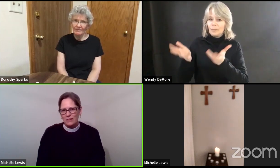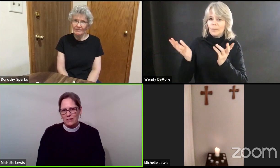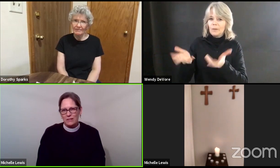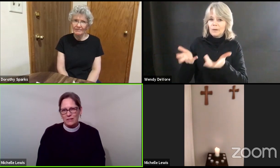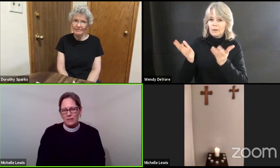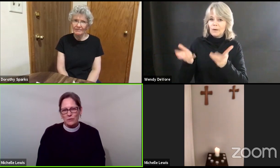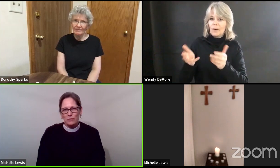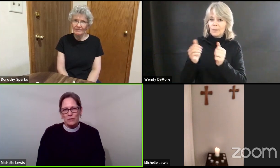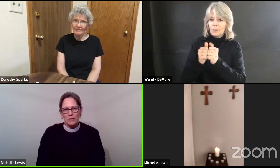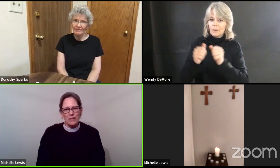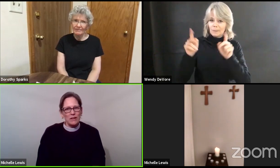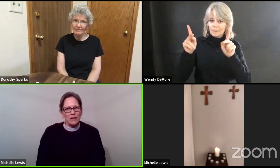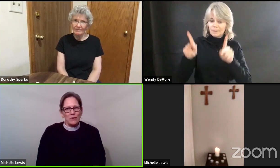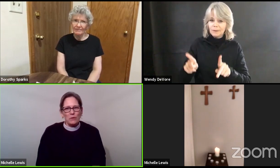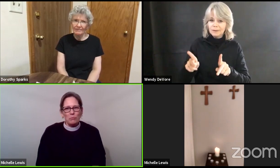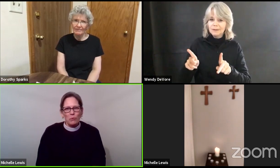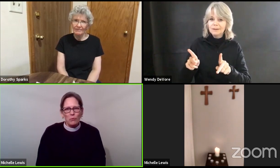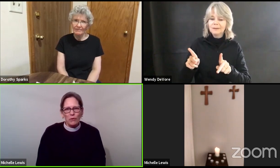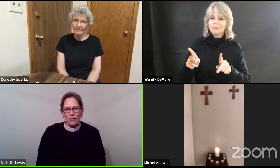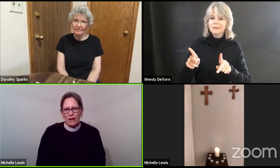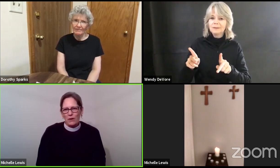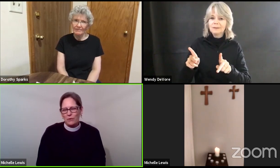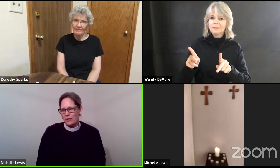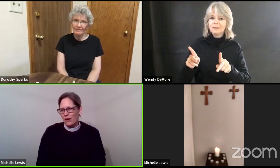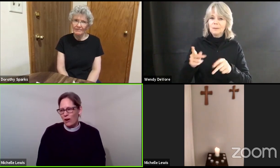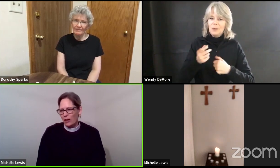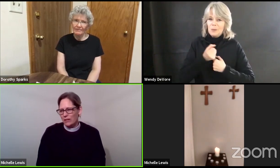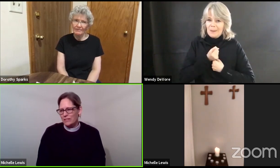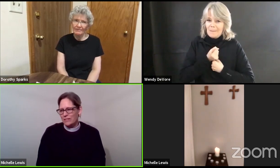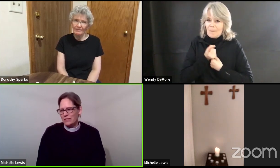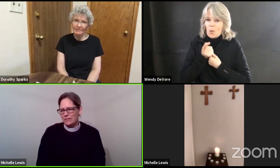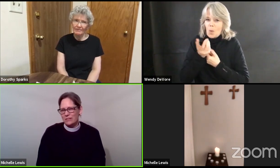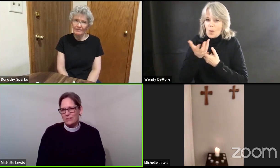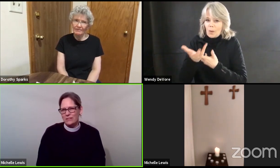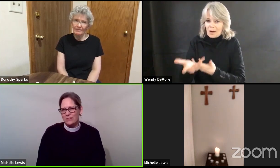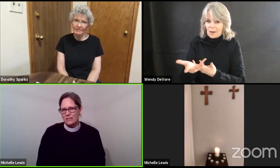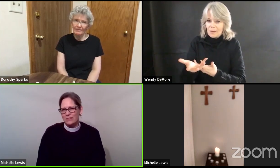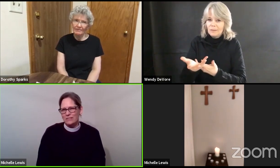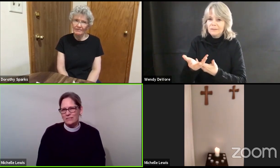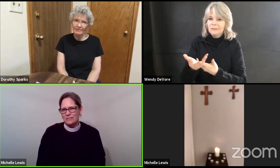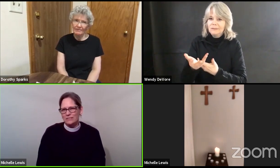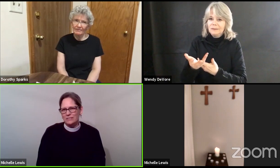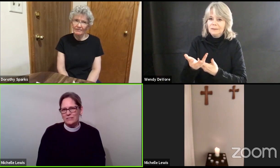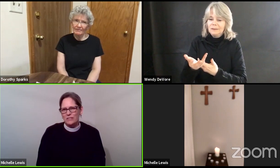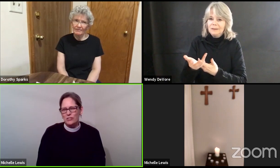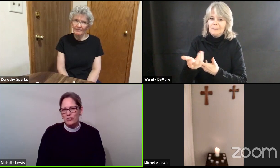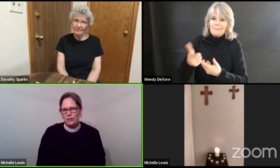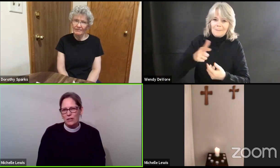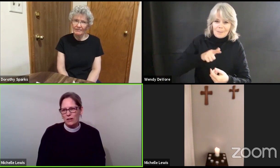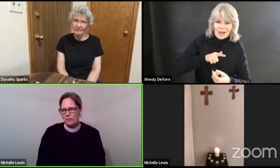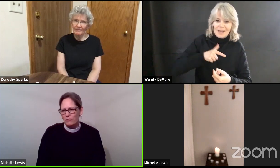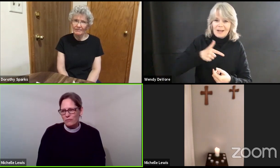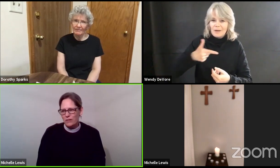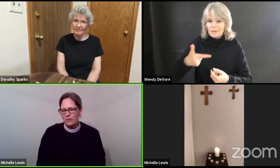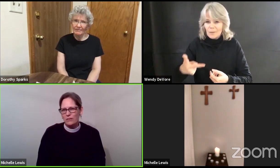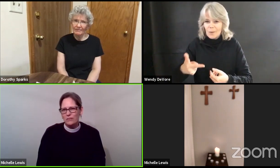when we pour out our hearts sharing our fears